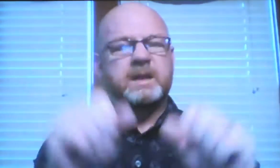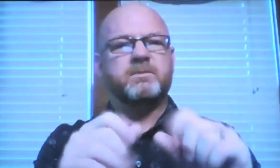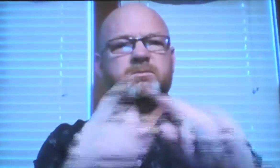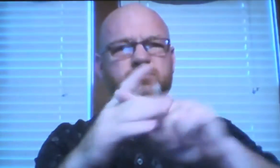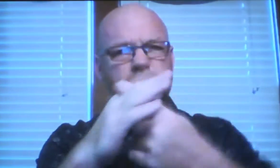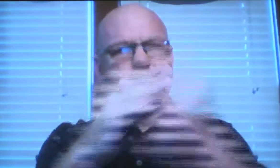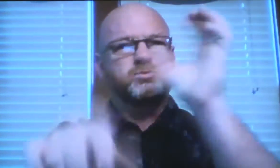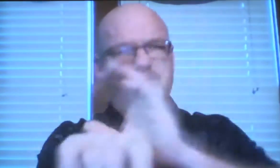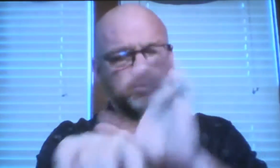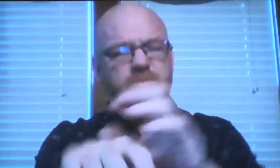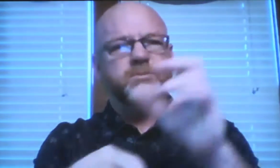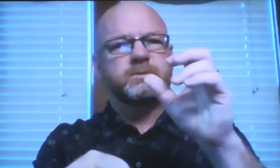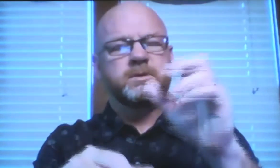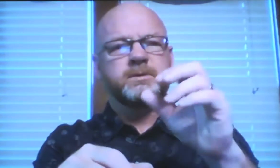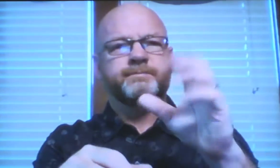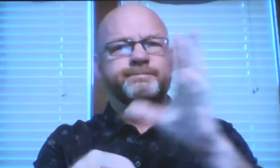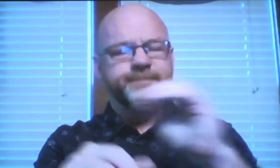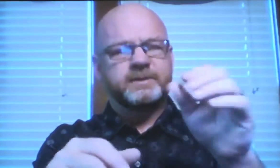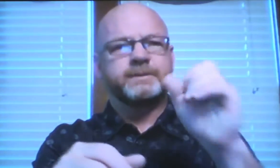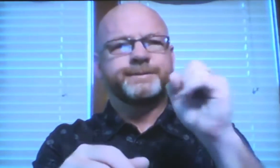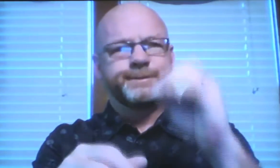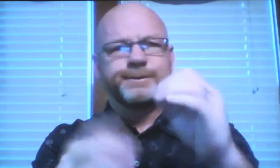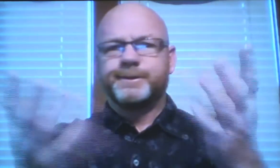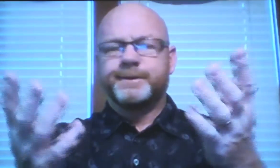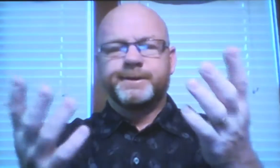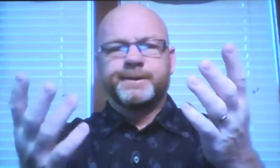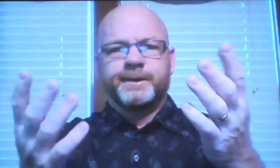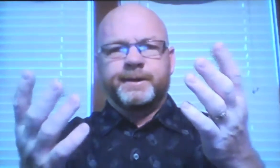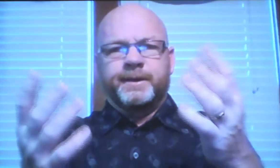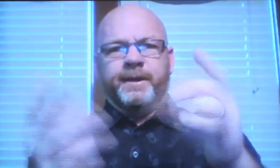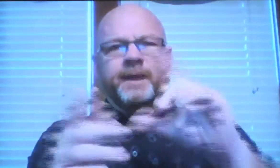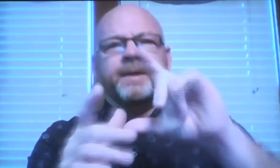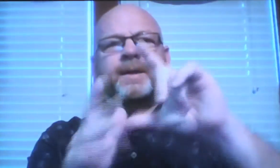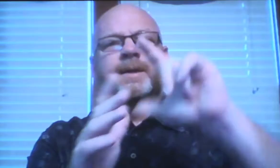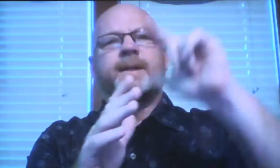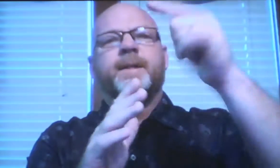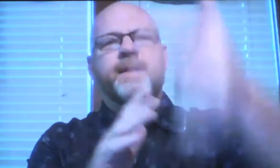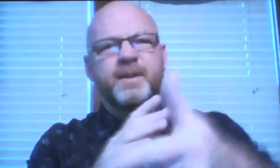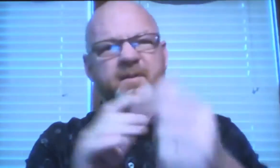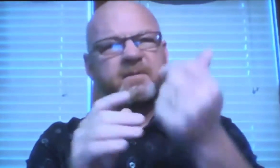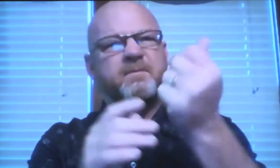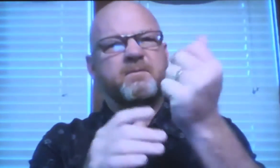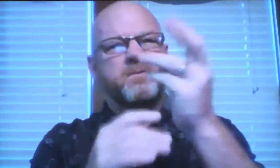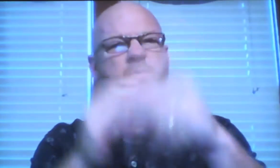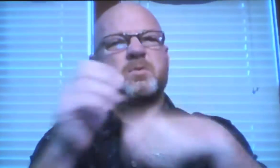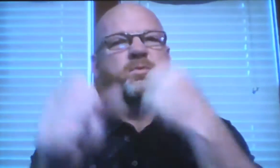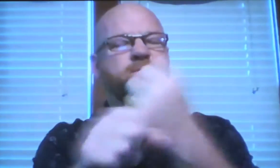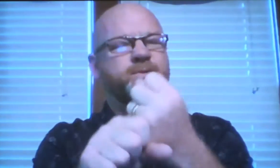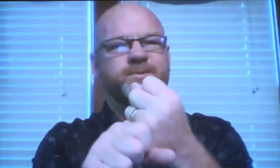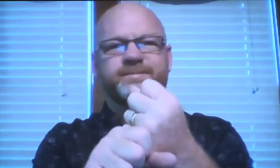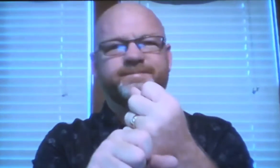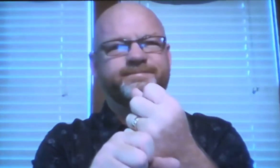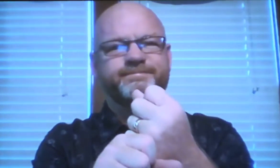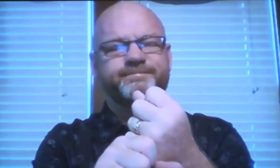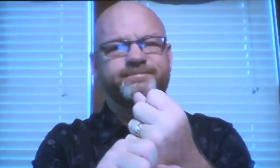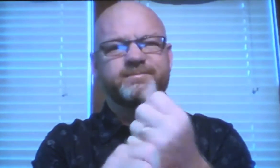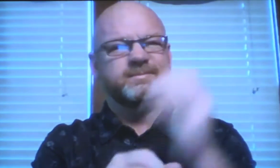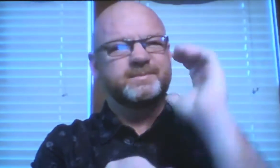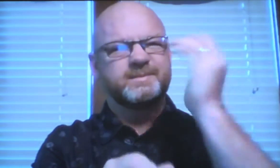people became saved, they joined the church, but then later, after a few